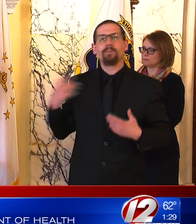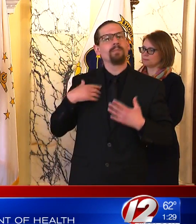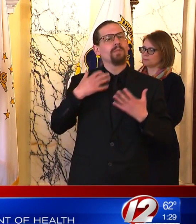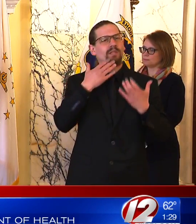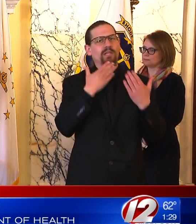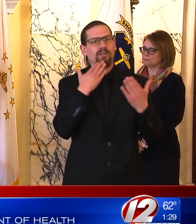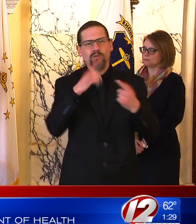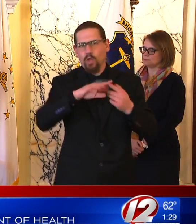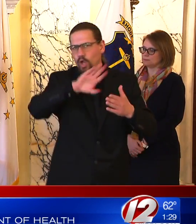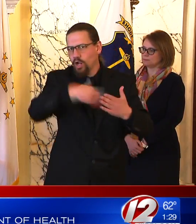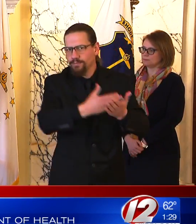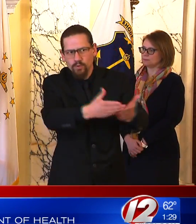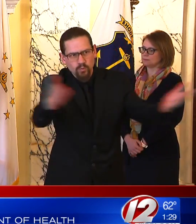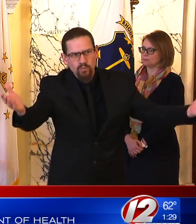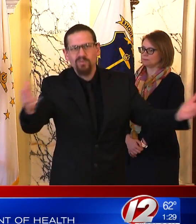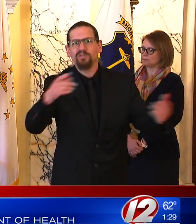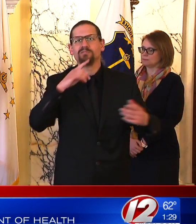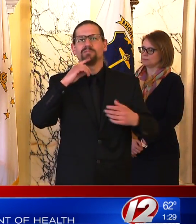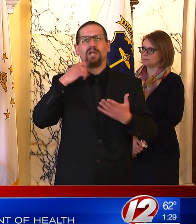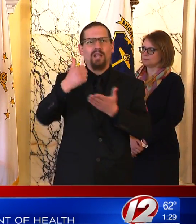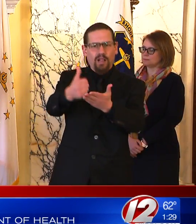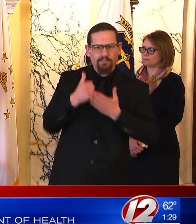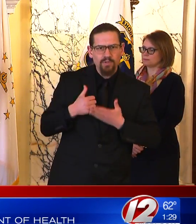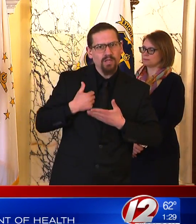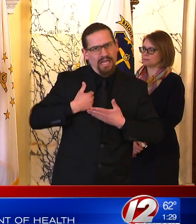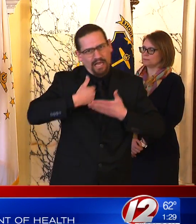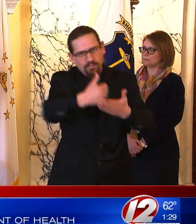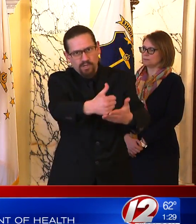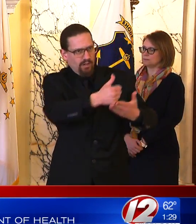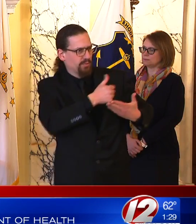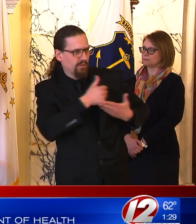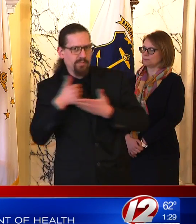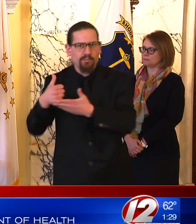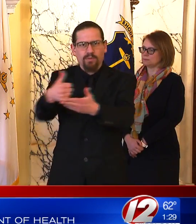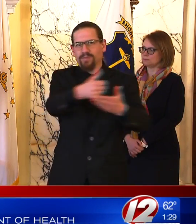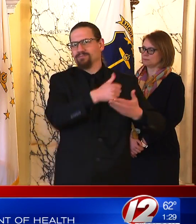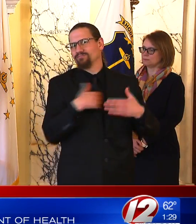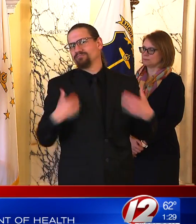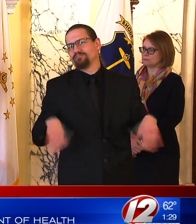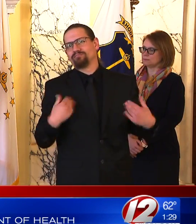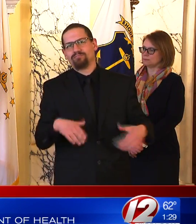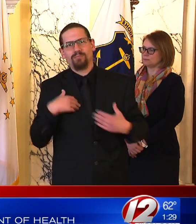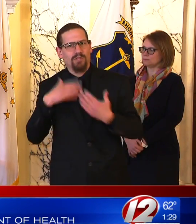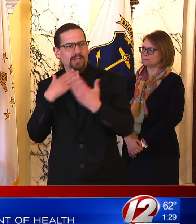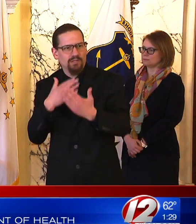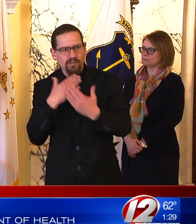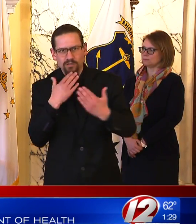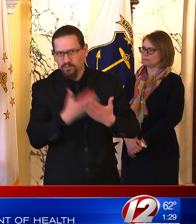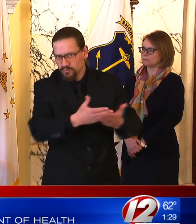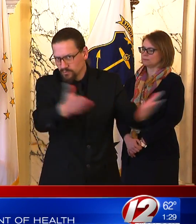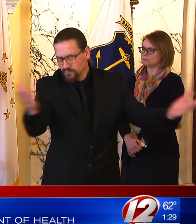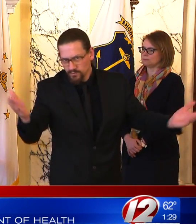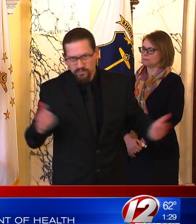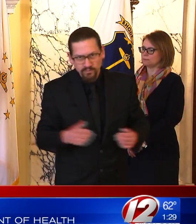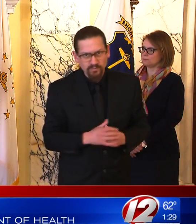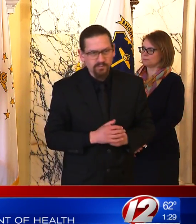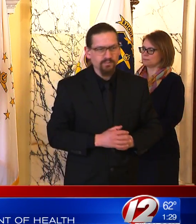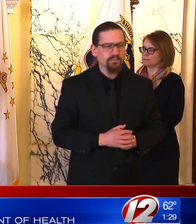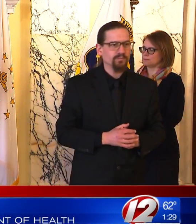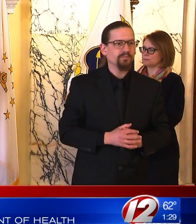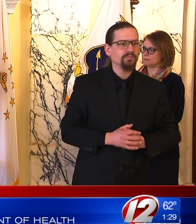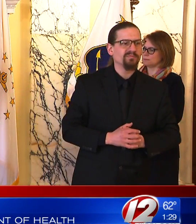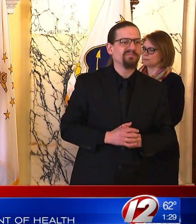available for donating. You can go to bit.ly backslash